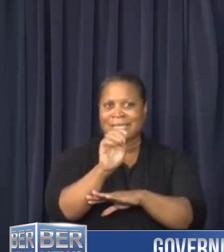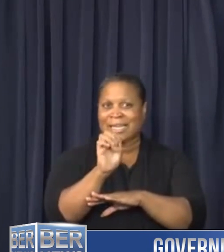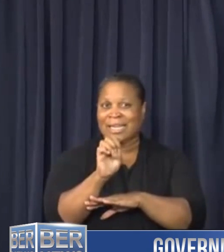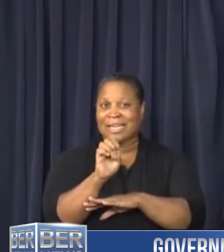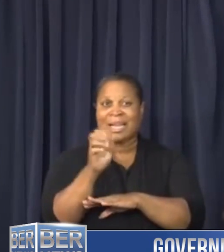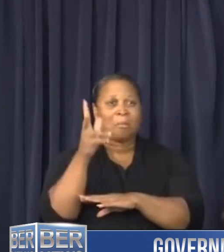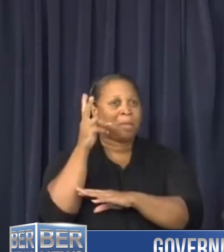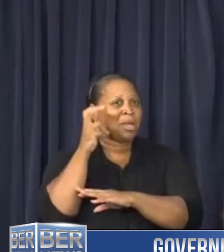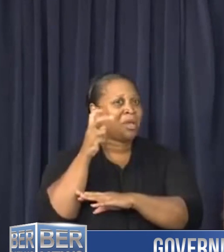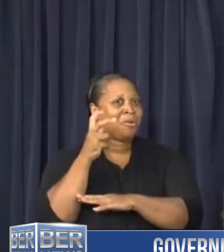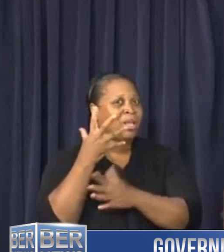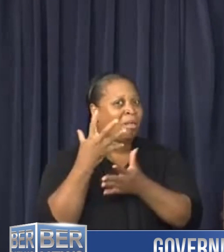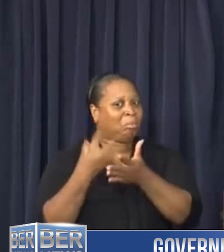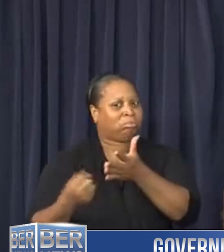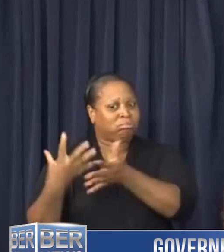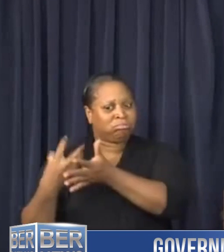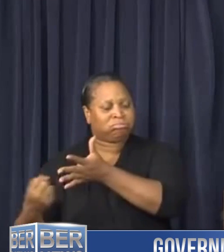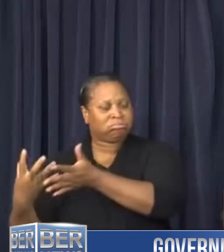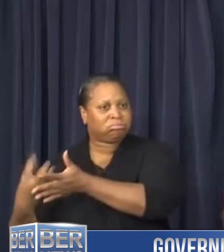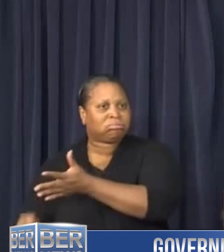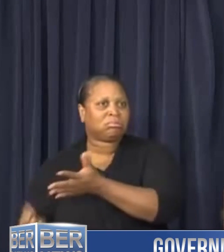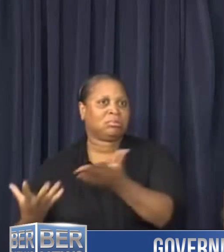commodity and hard to come by.